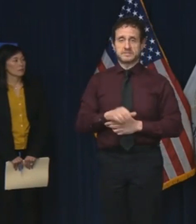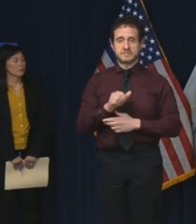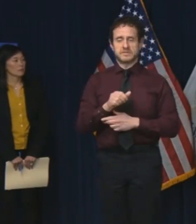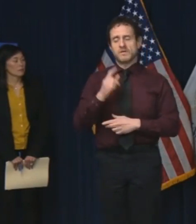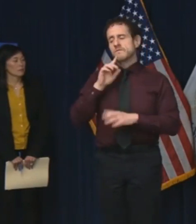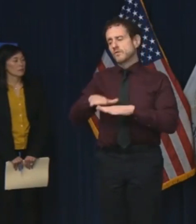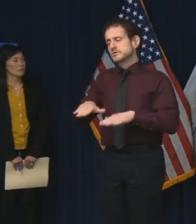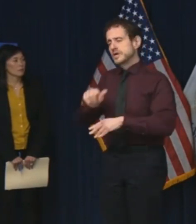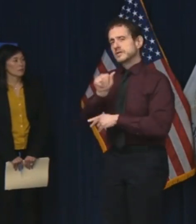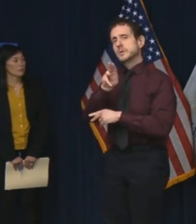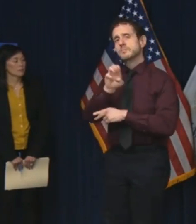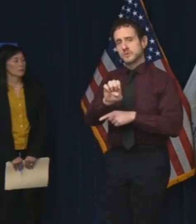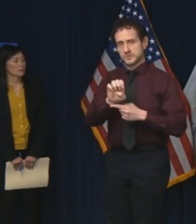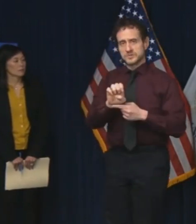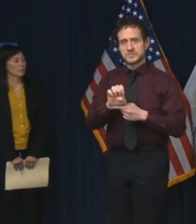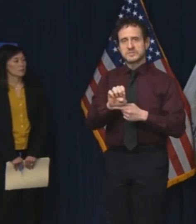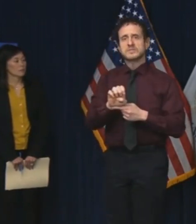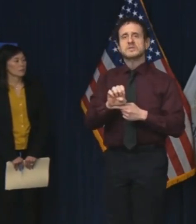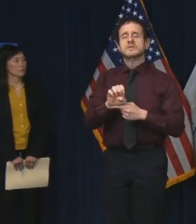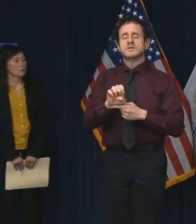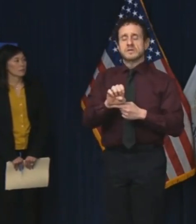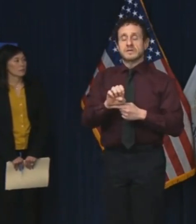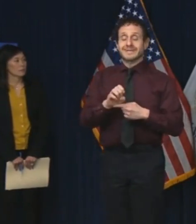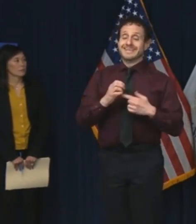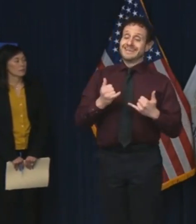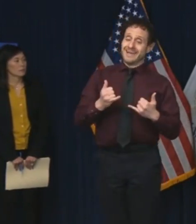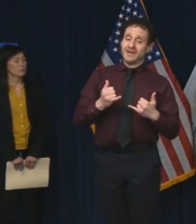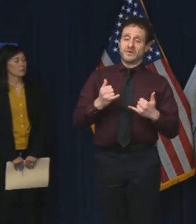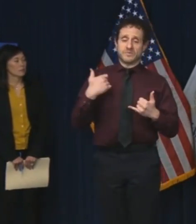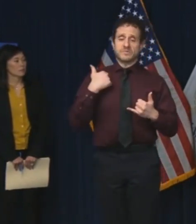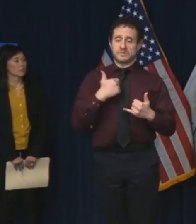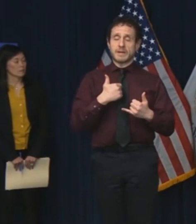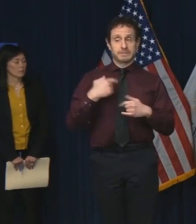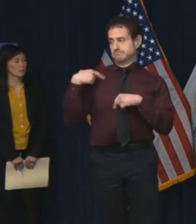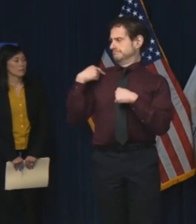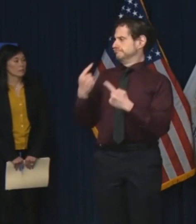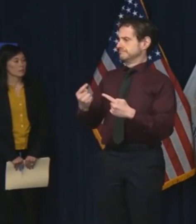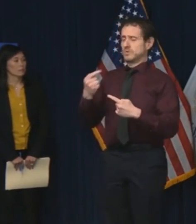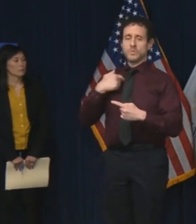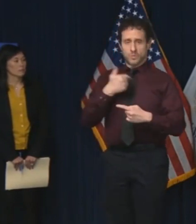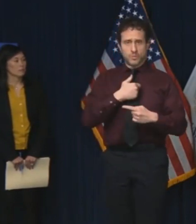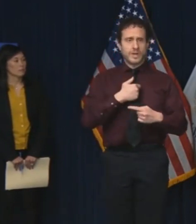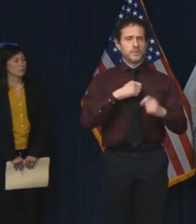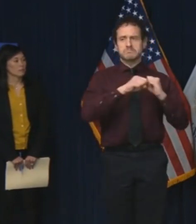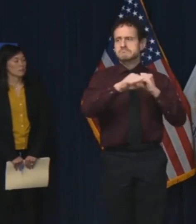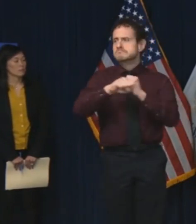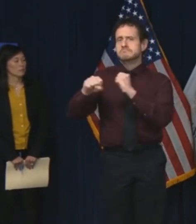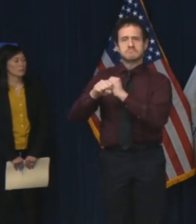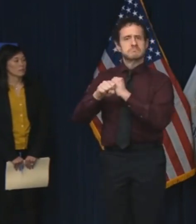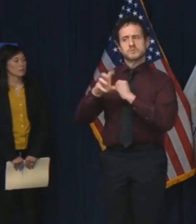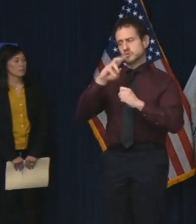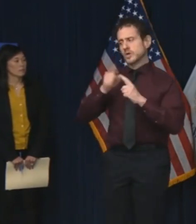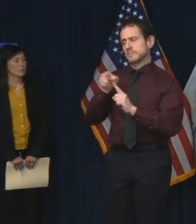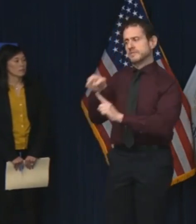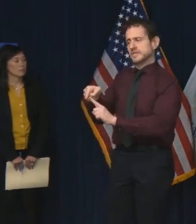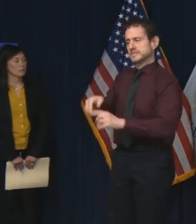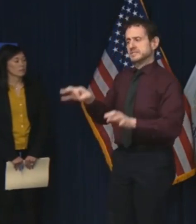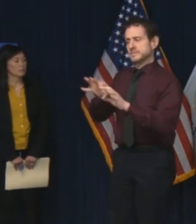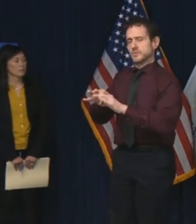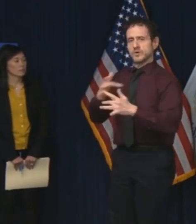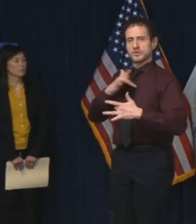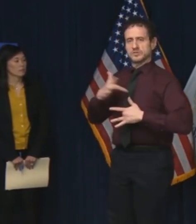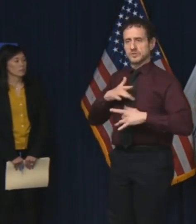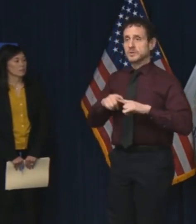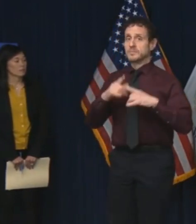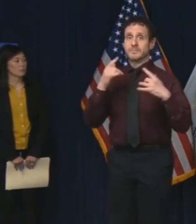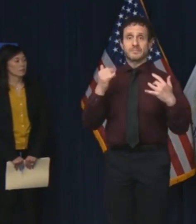of the current circumstances, we have a harder time bringing the traditional amount of awareness to this important concern. But in this